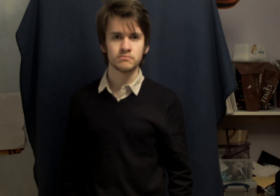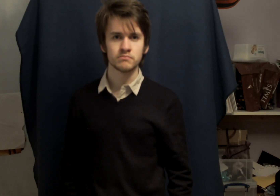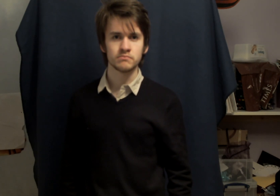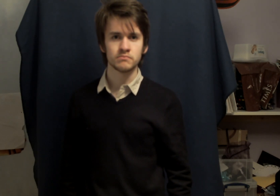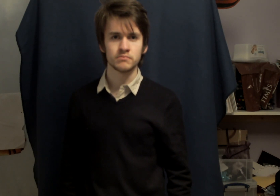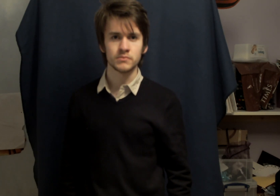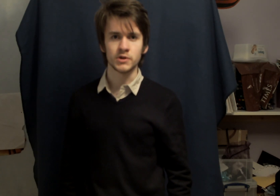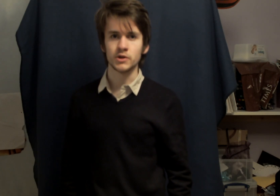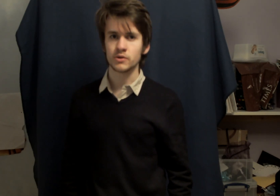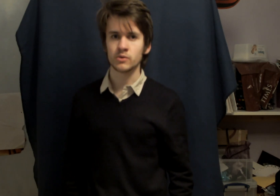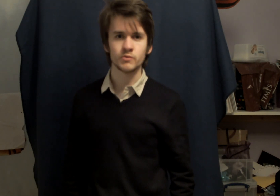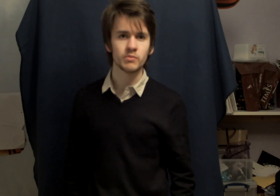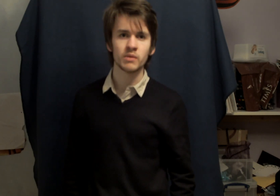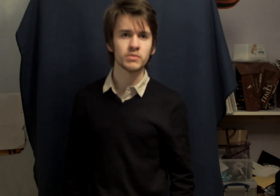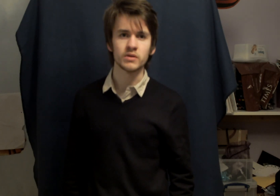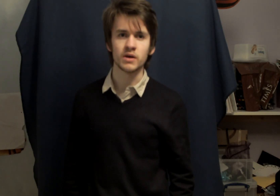and you can remember them